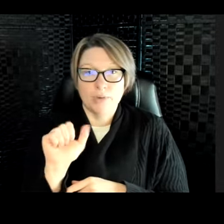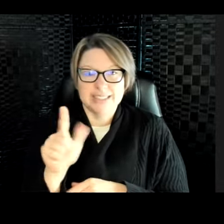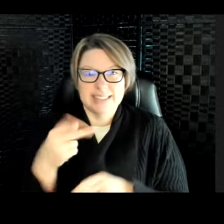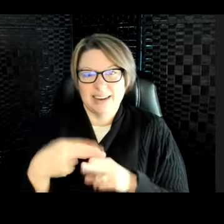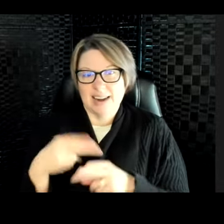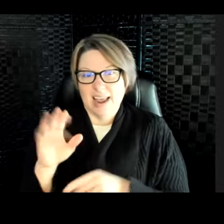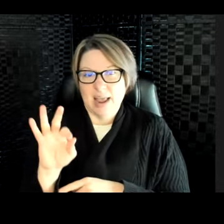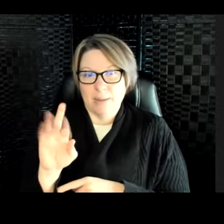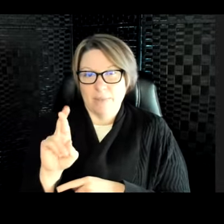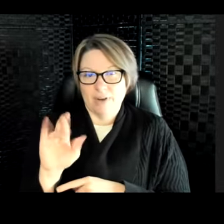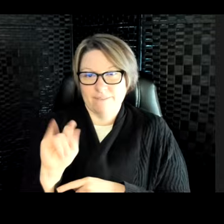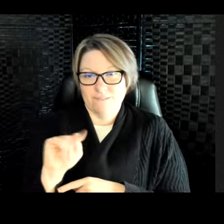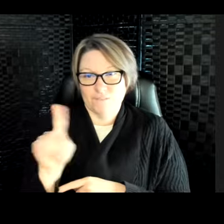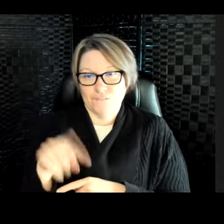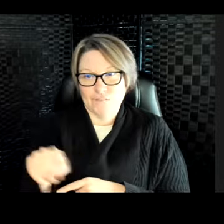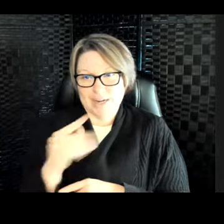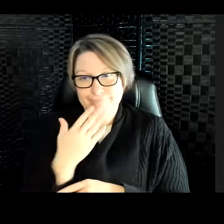cute and very friendly. Hi, Fritz.